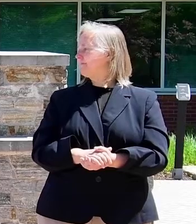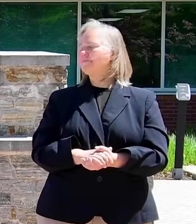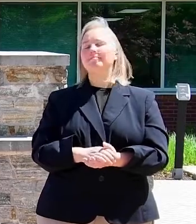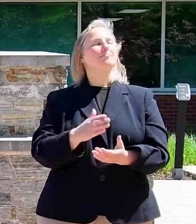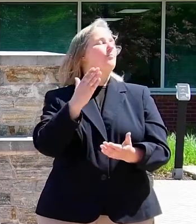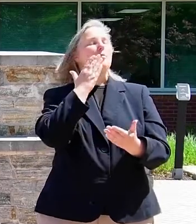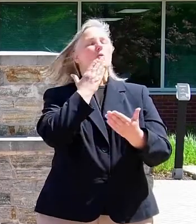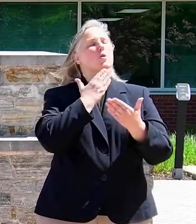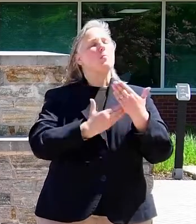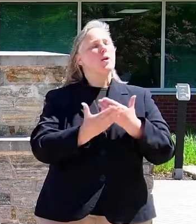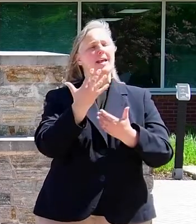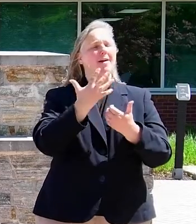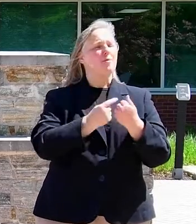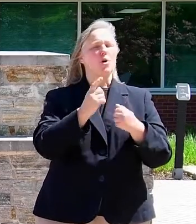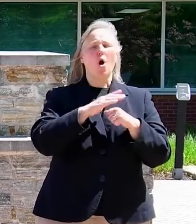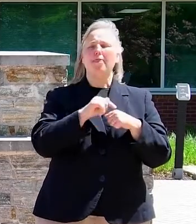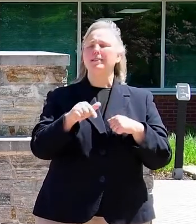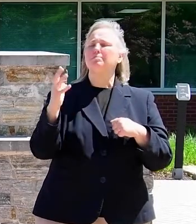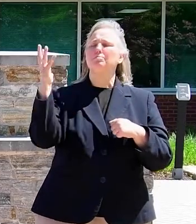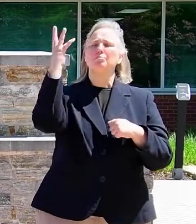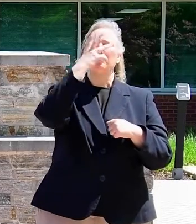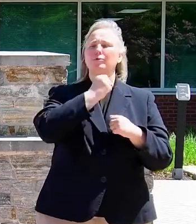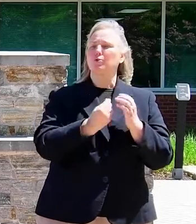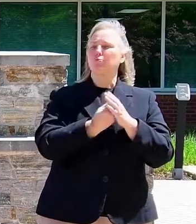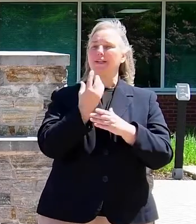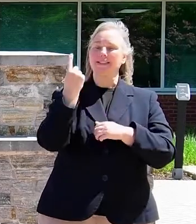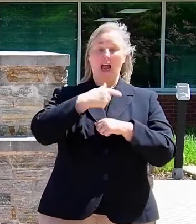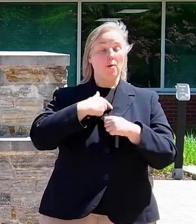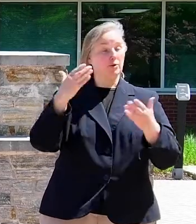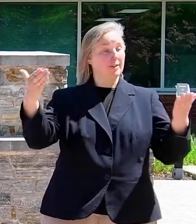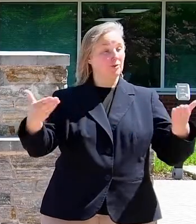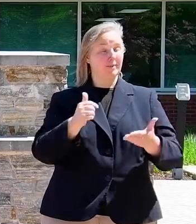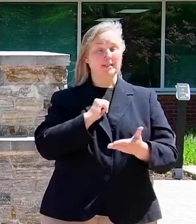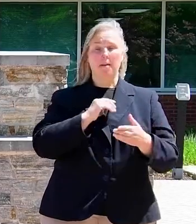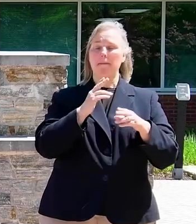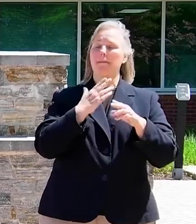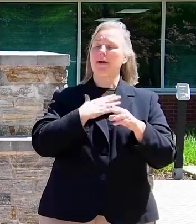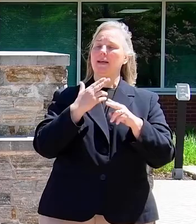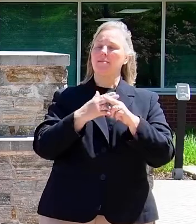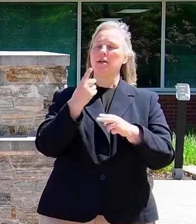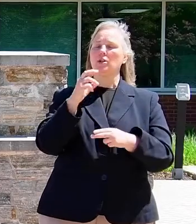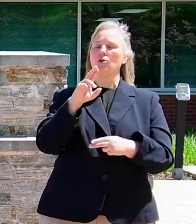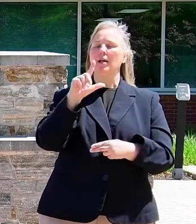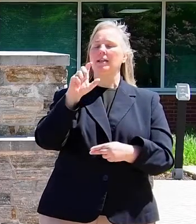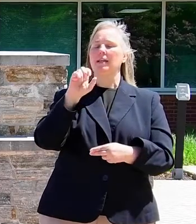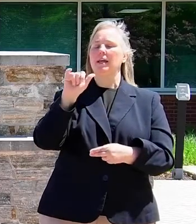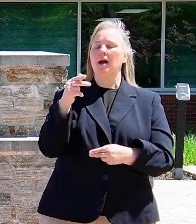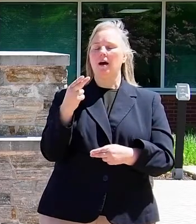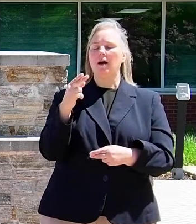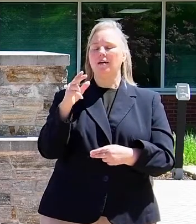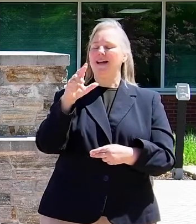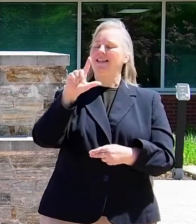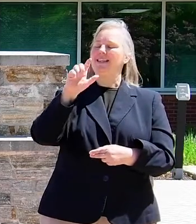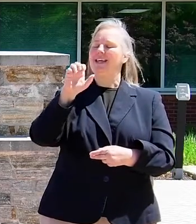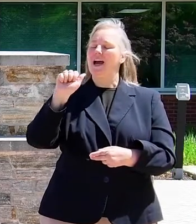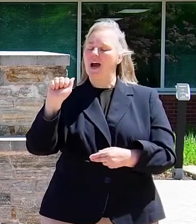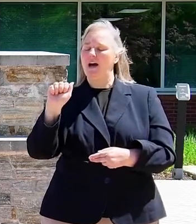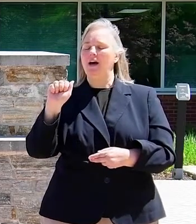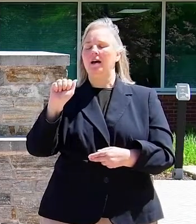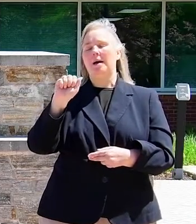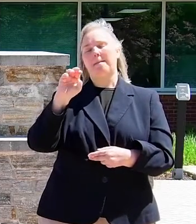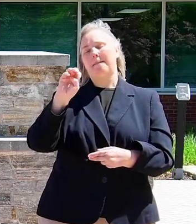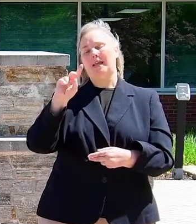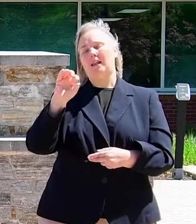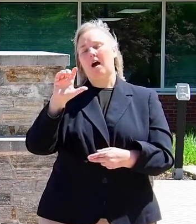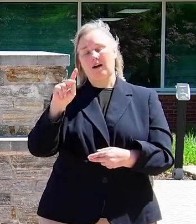Good morning, everyone, on this beautiful spring day. I want to introduce myself. My name is Dr. Leah Medlock. I have many hats on today. I'm